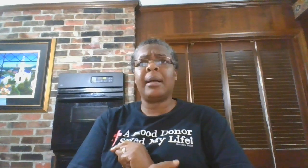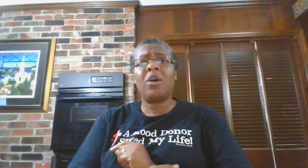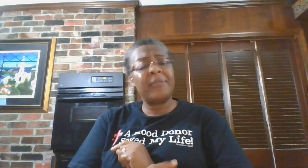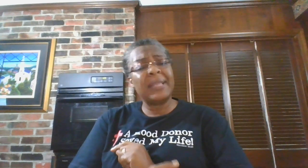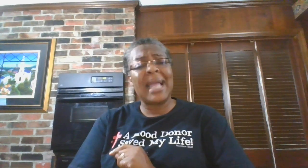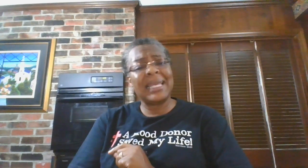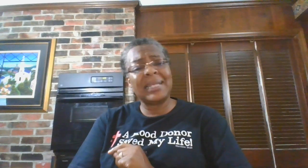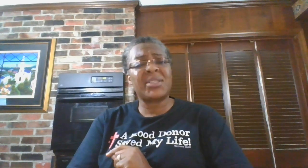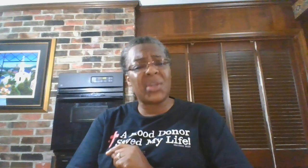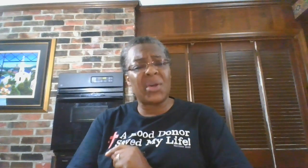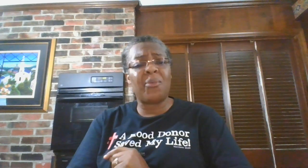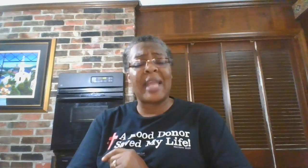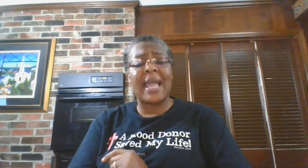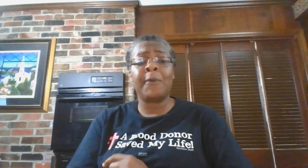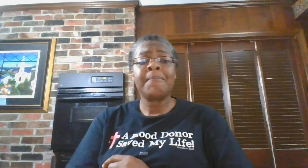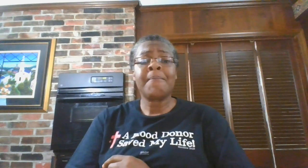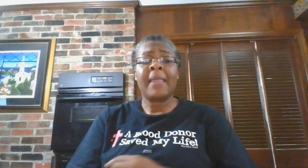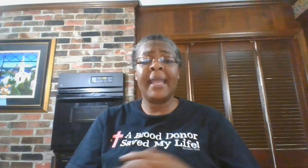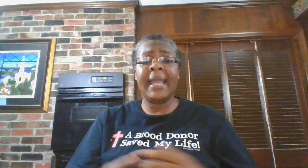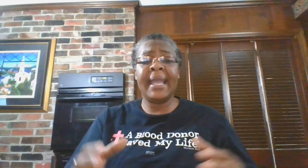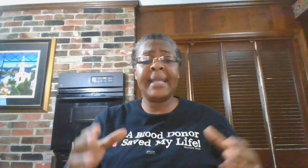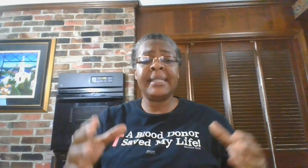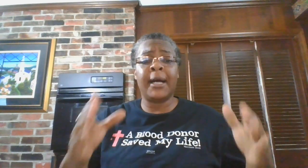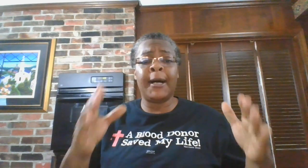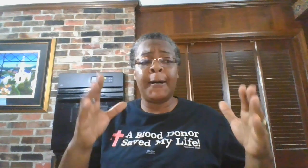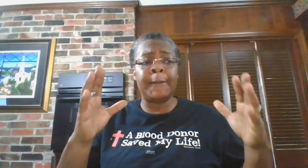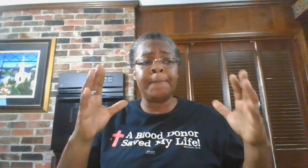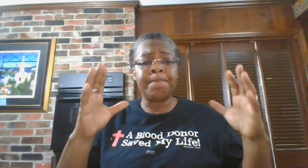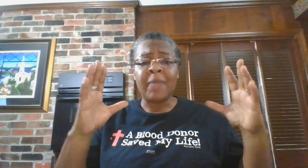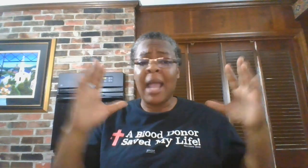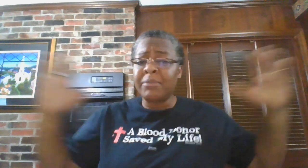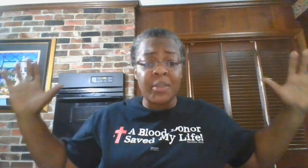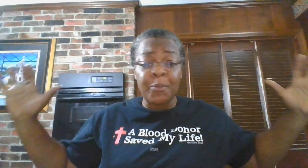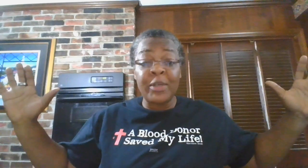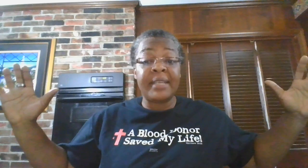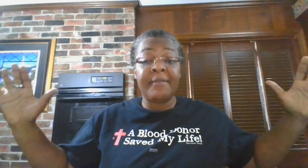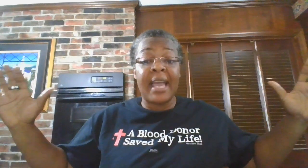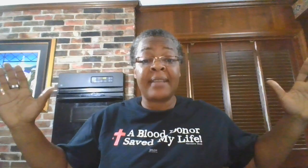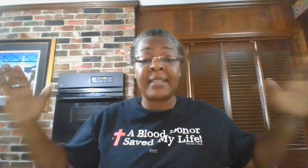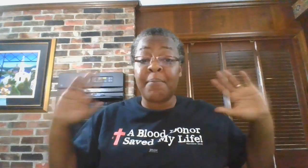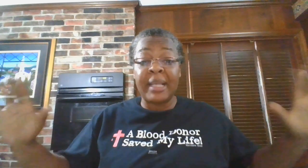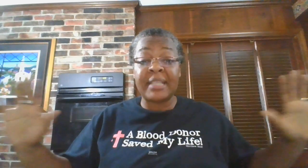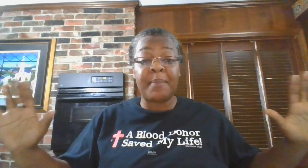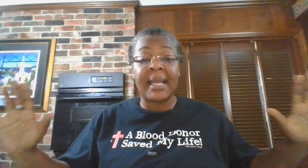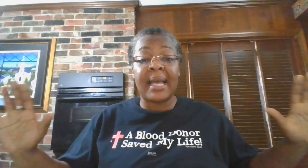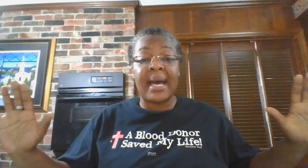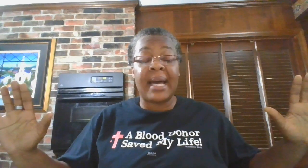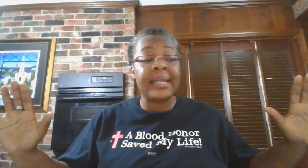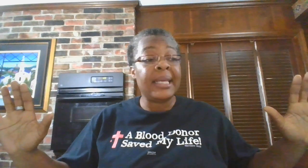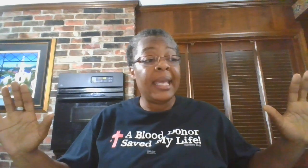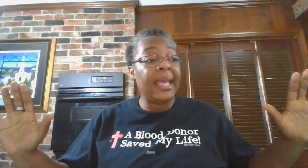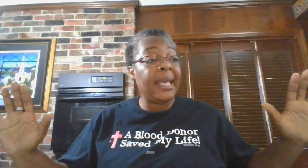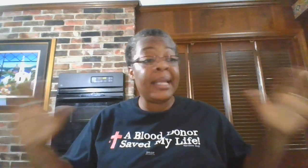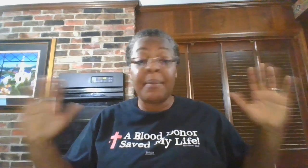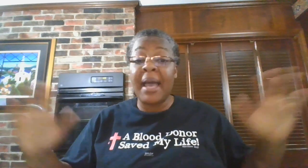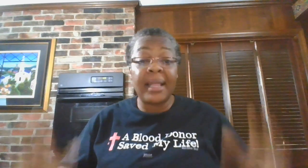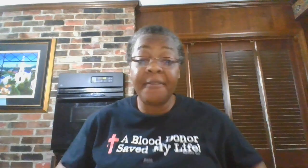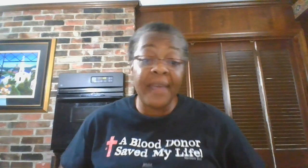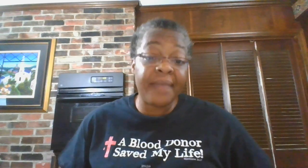Hopefully I can get this third one out. And I'm just appreciative, guys. I'm blessed by God and I'm highly favored.